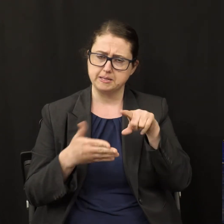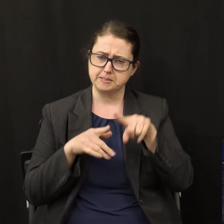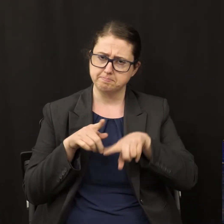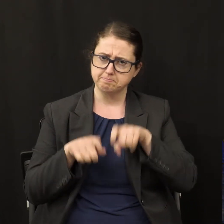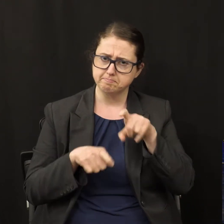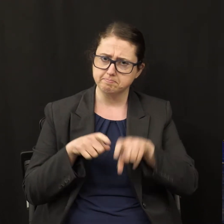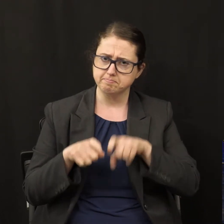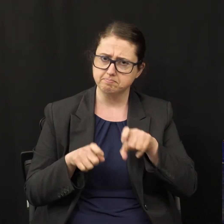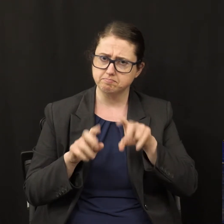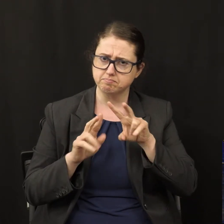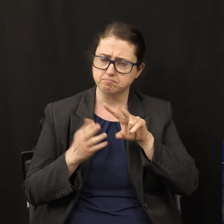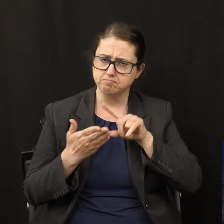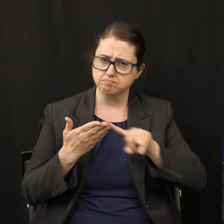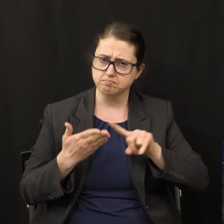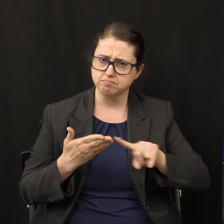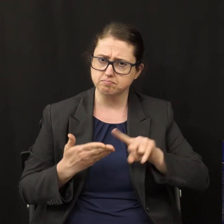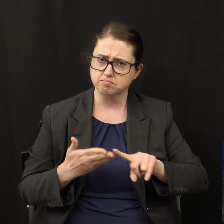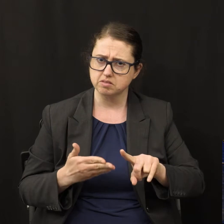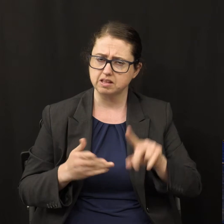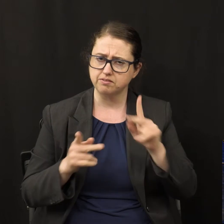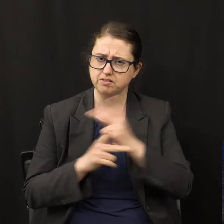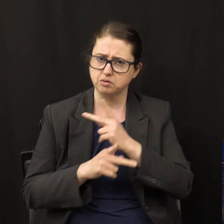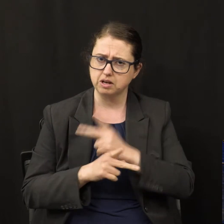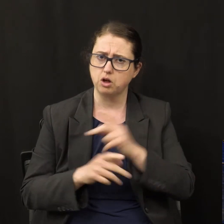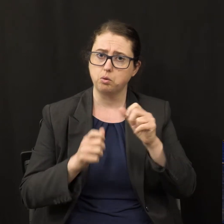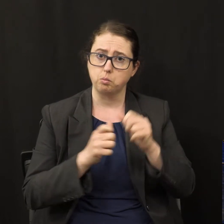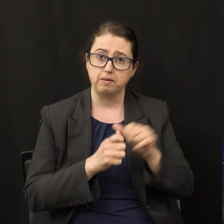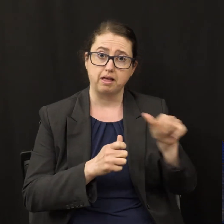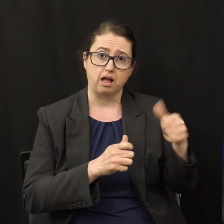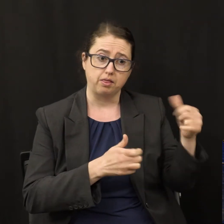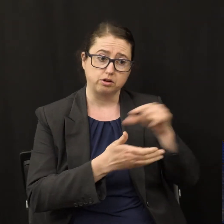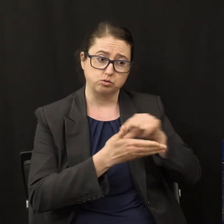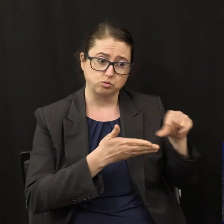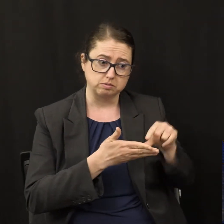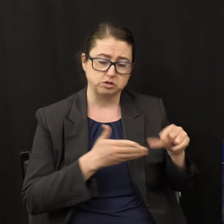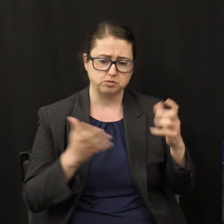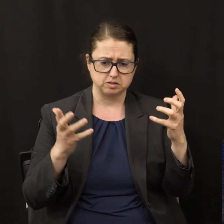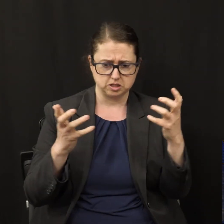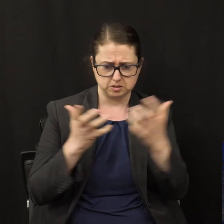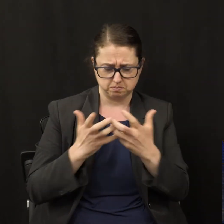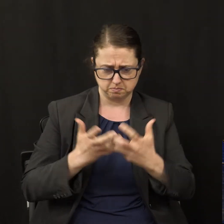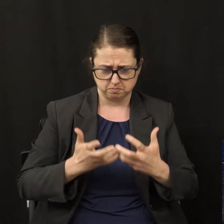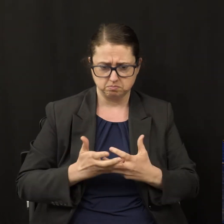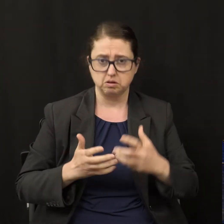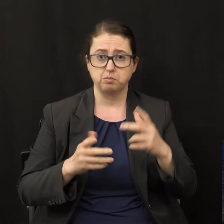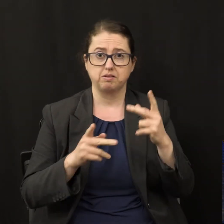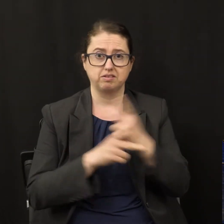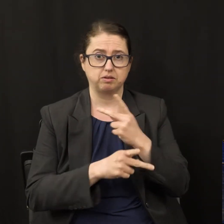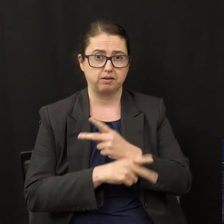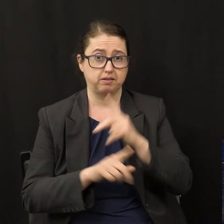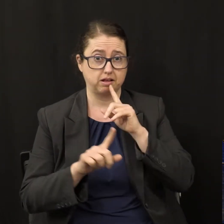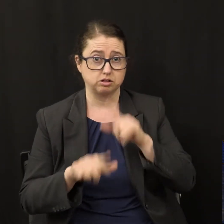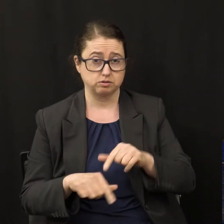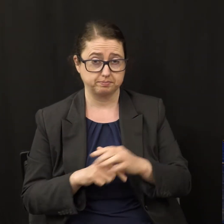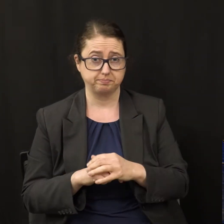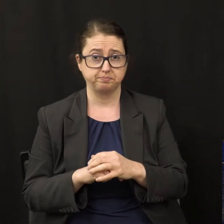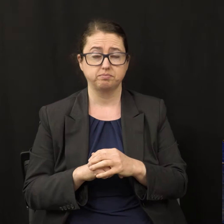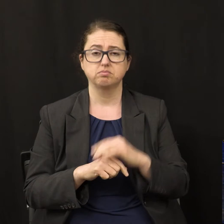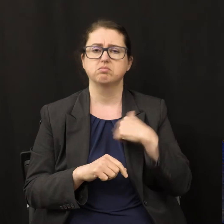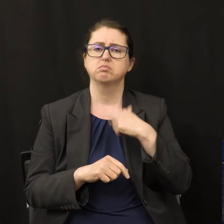the context of the totality of scripture, we look for the answers to the questions. So I have a series of questions